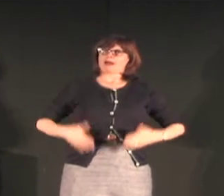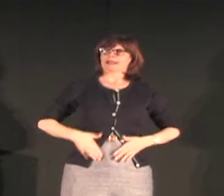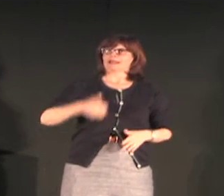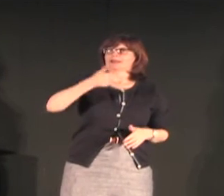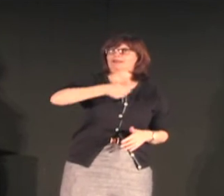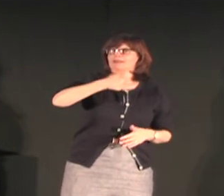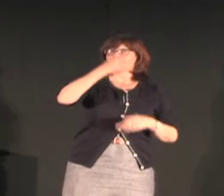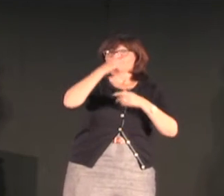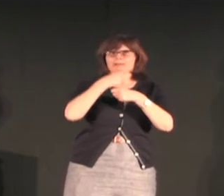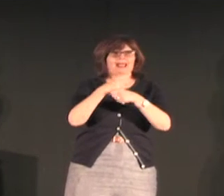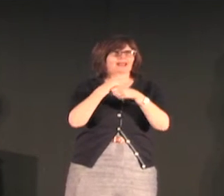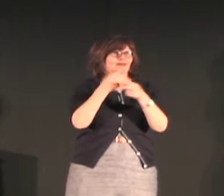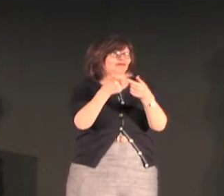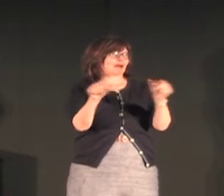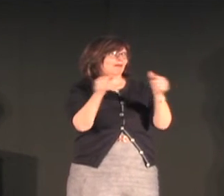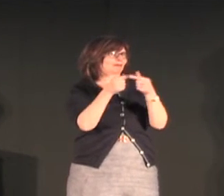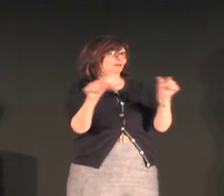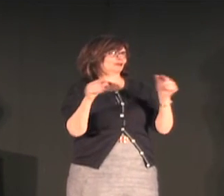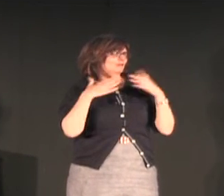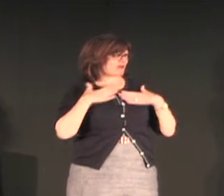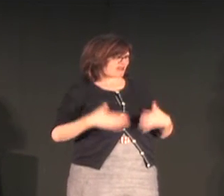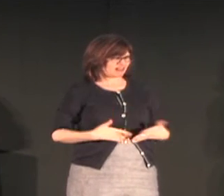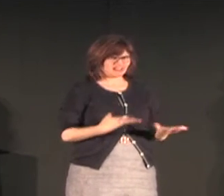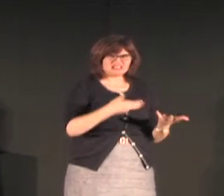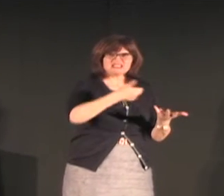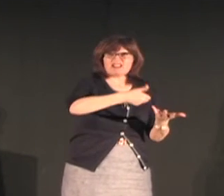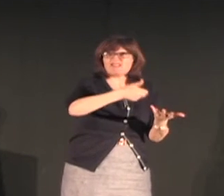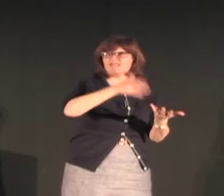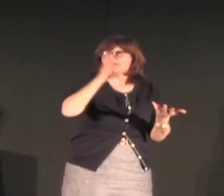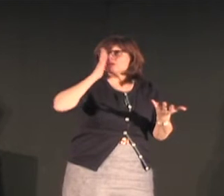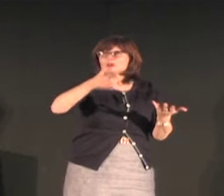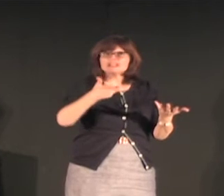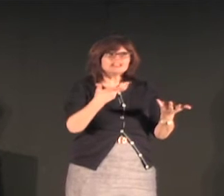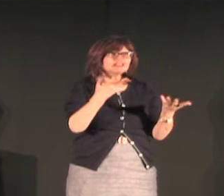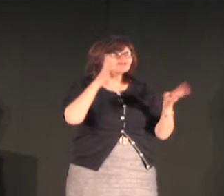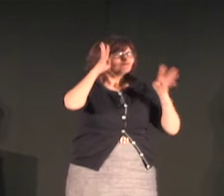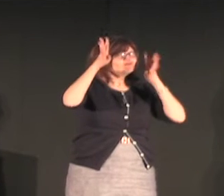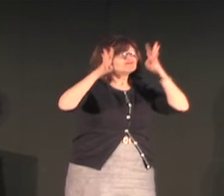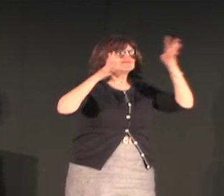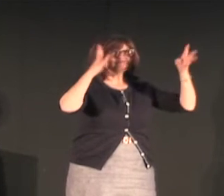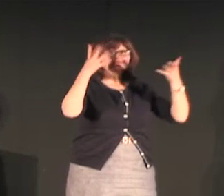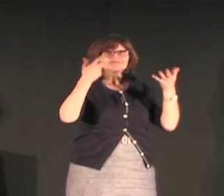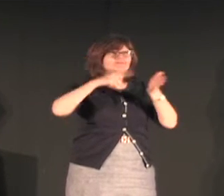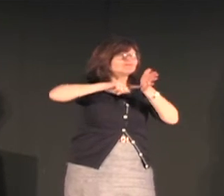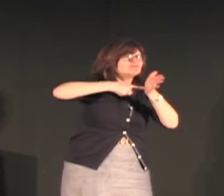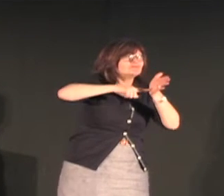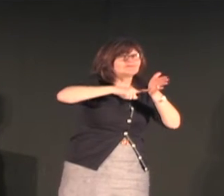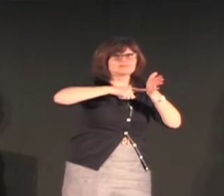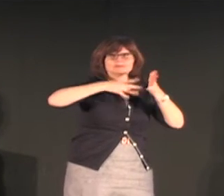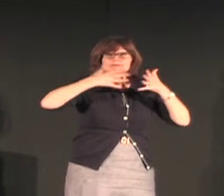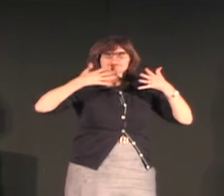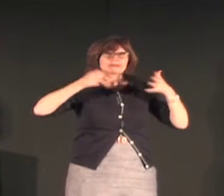so people who do not have a voice to use and do not rely on that use the tools that they do have and they